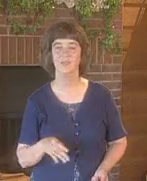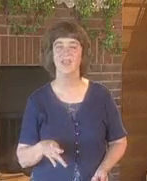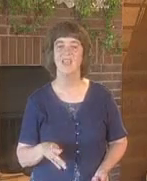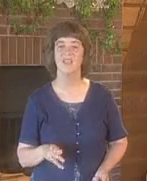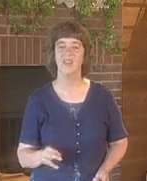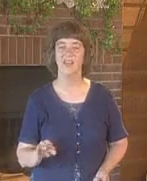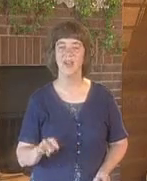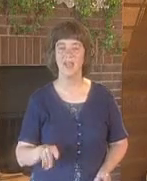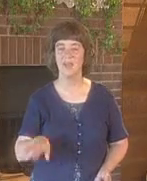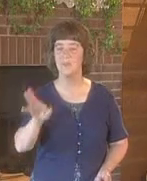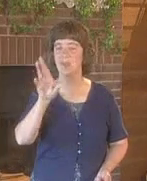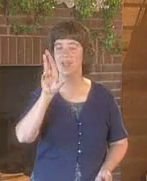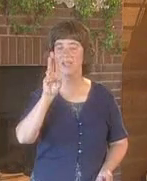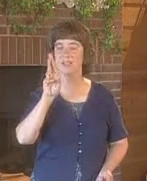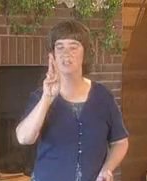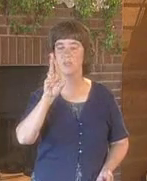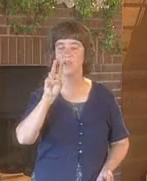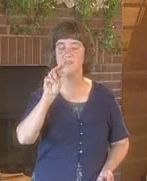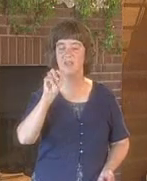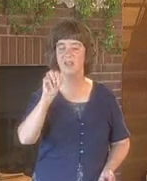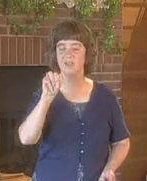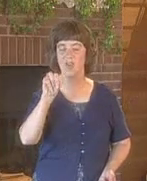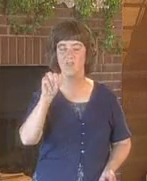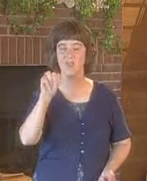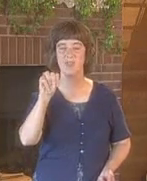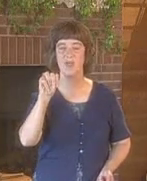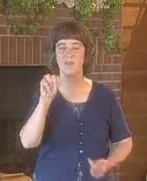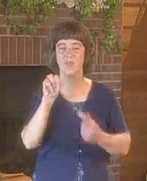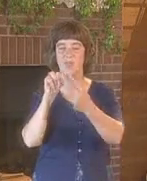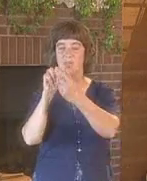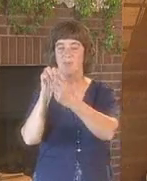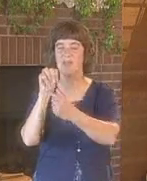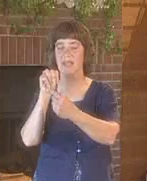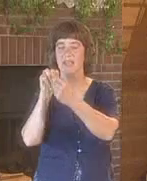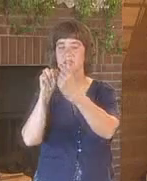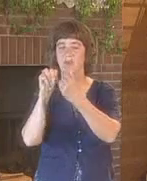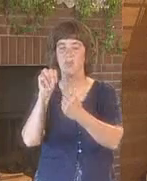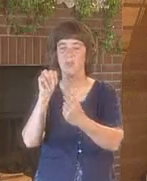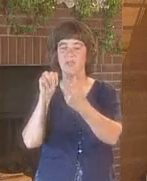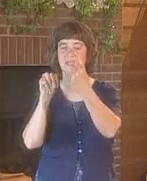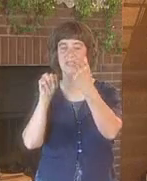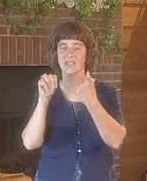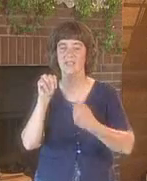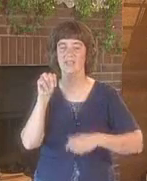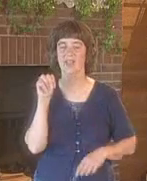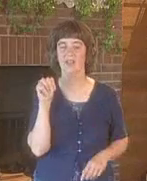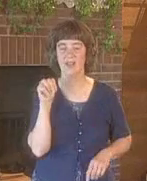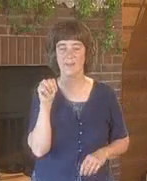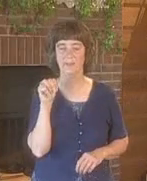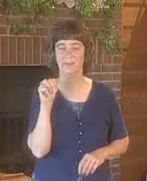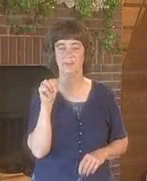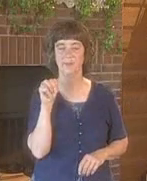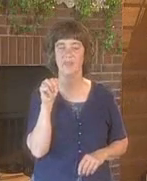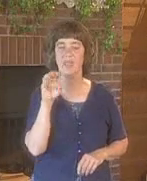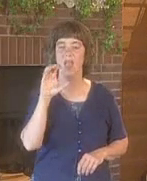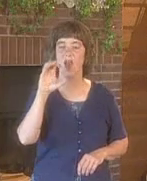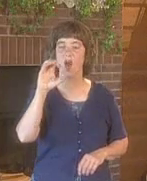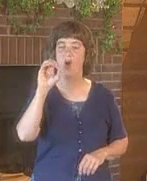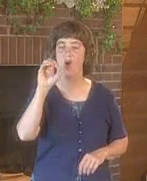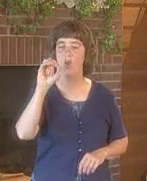The letter M is three fingers over the thumb for the three legs or three sticks of a letter M. O